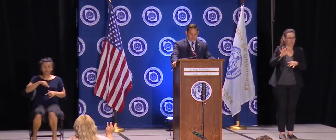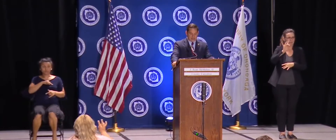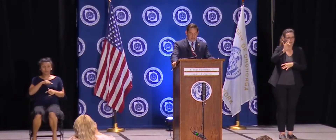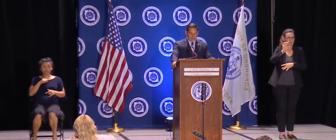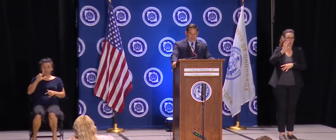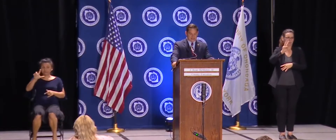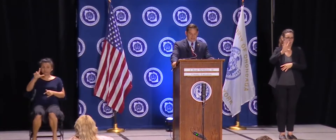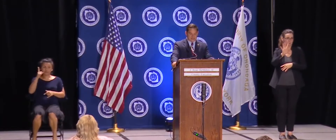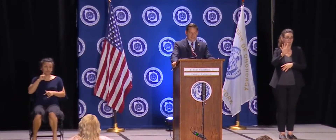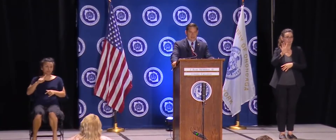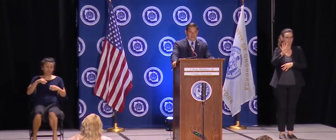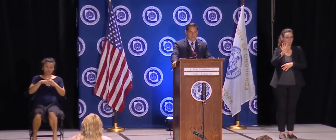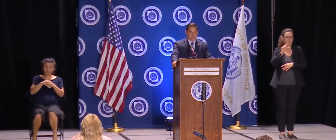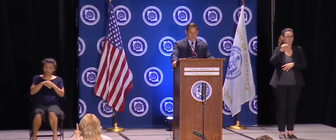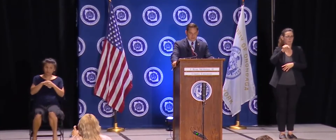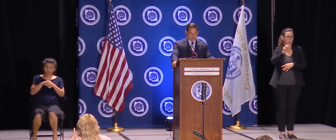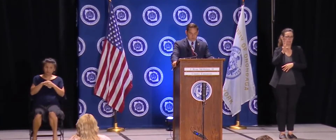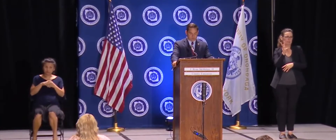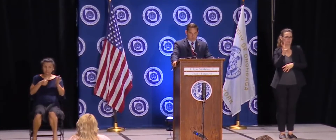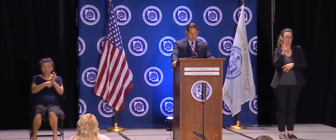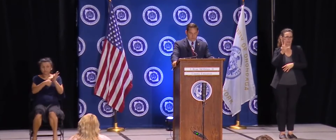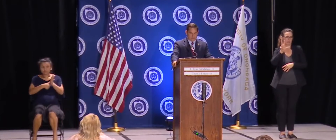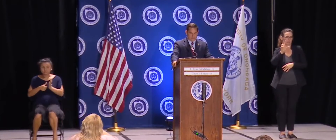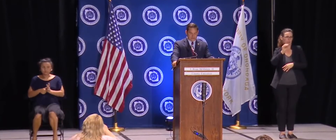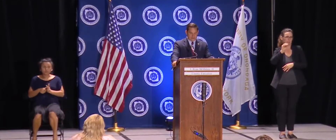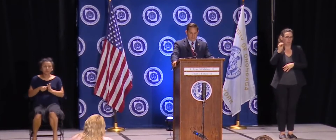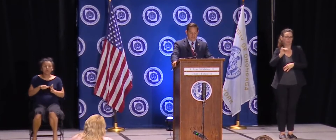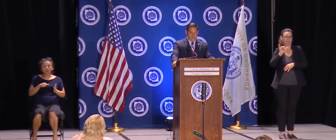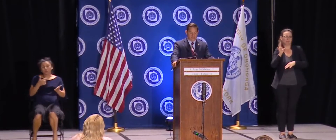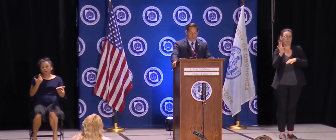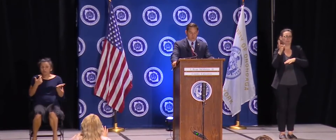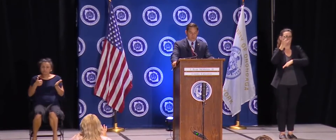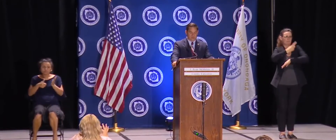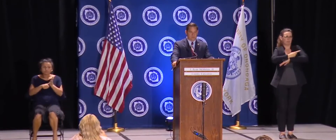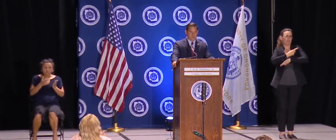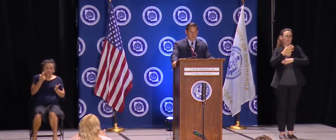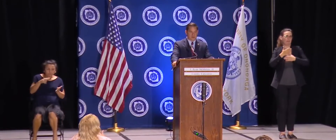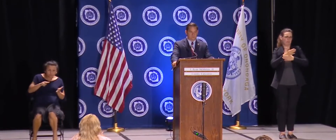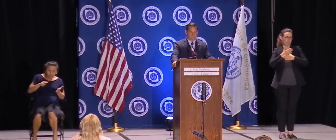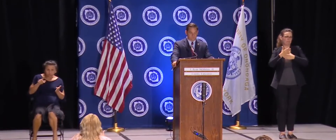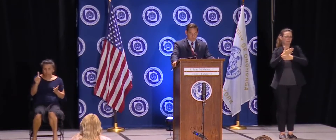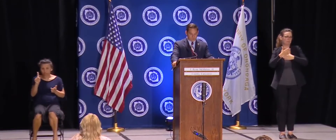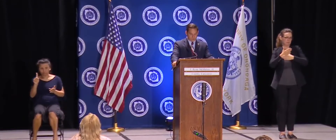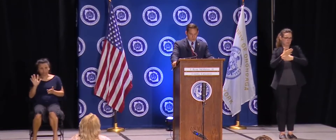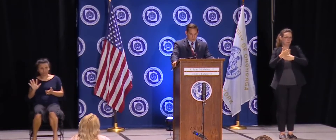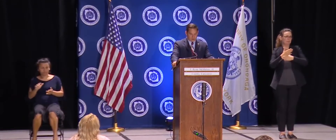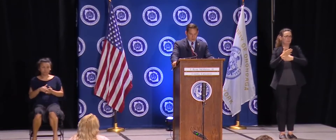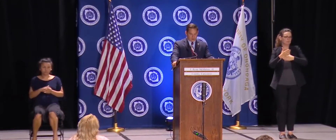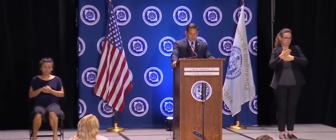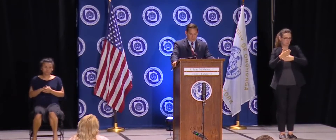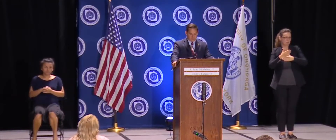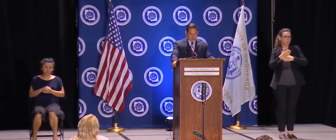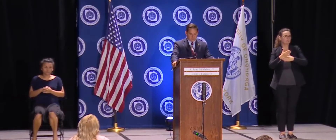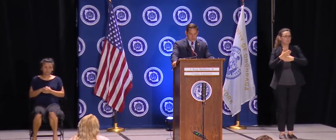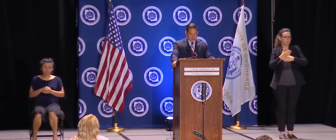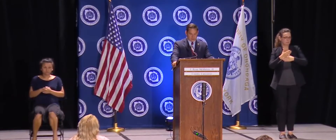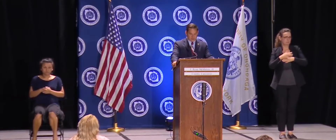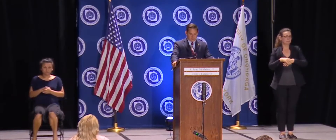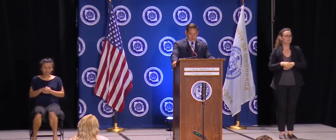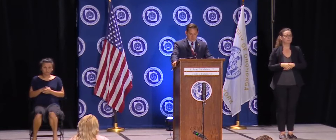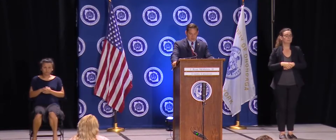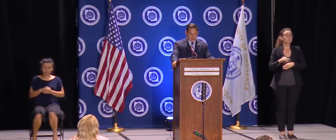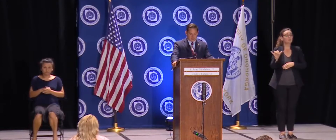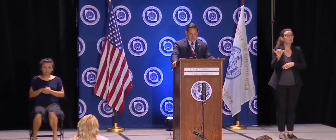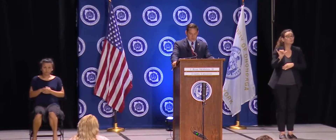for diagnostic tests is 0.63%. In addition to those